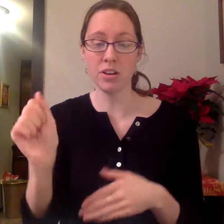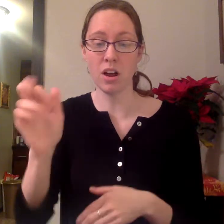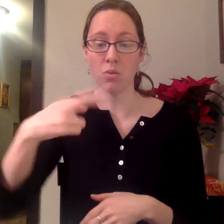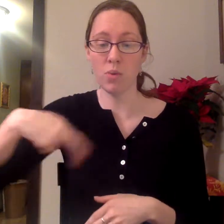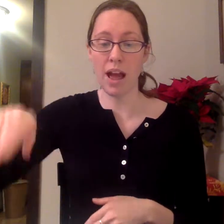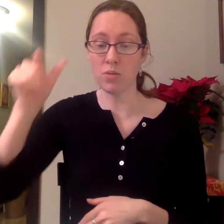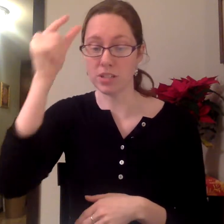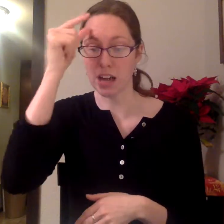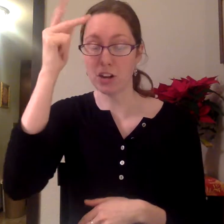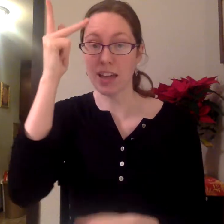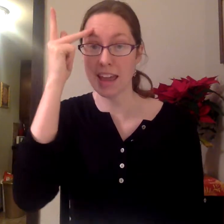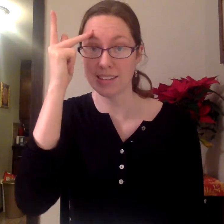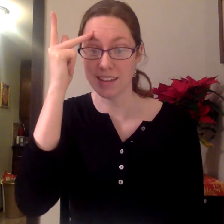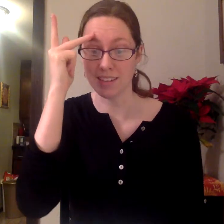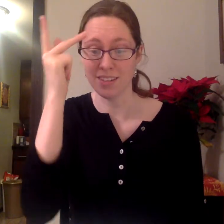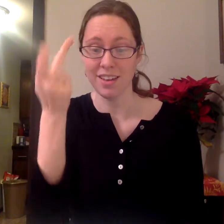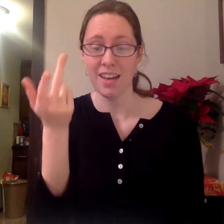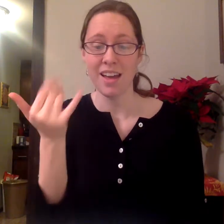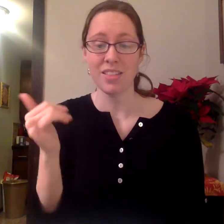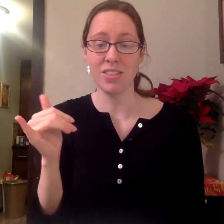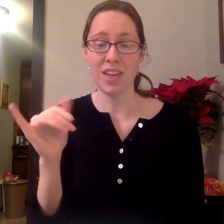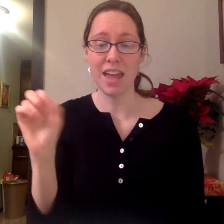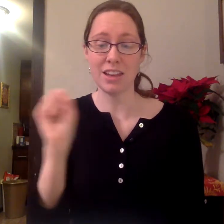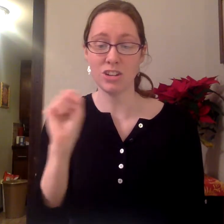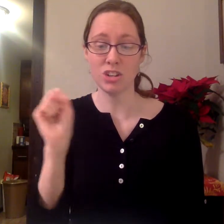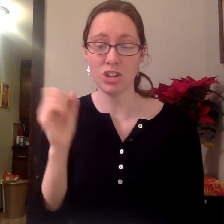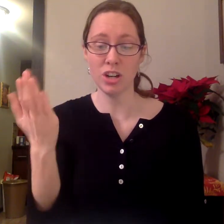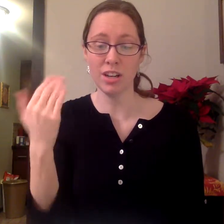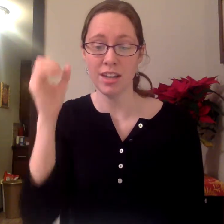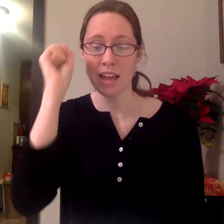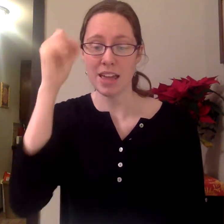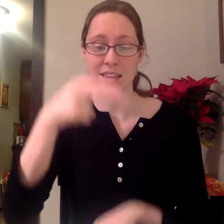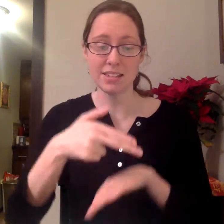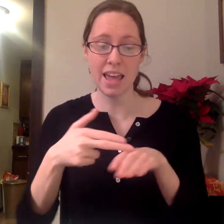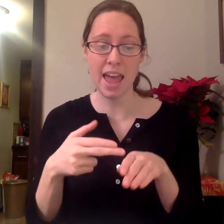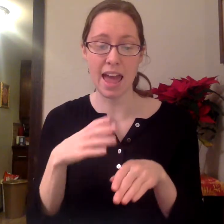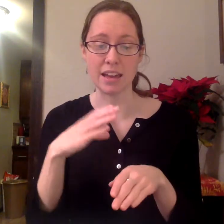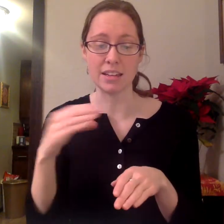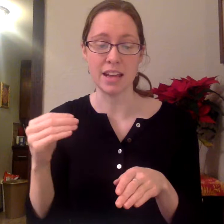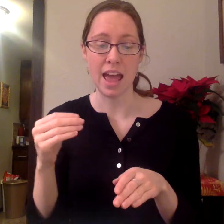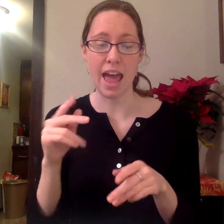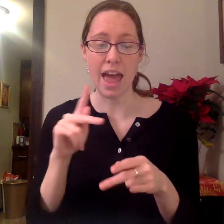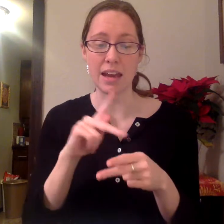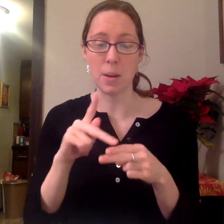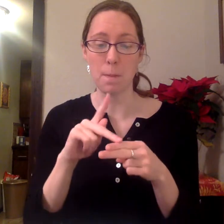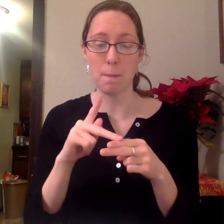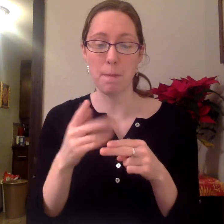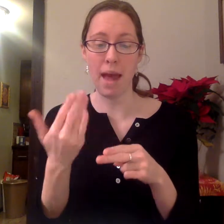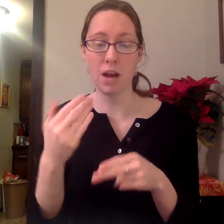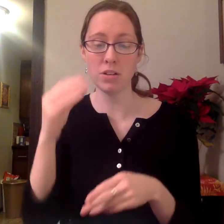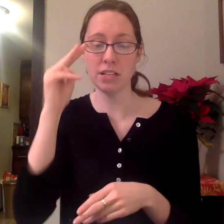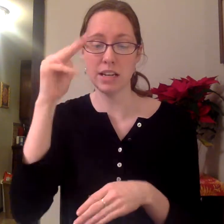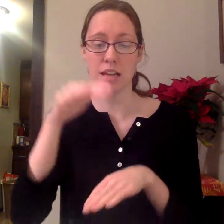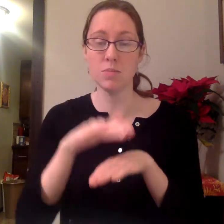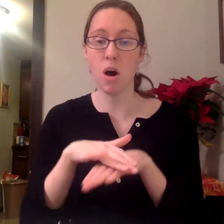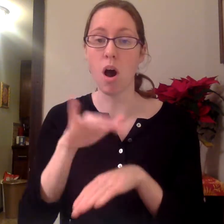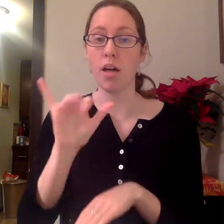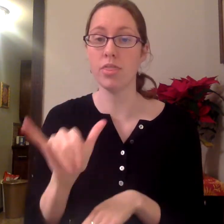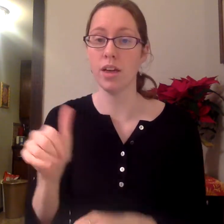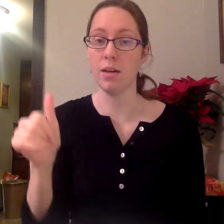around Gunnar Kaysen. They shook his hand and pounded him on the